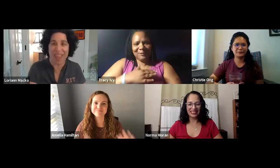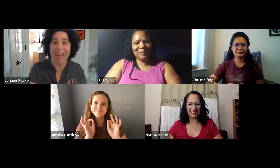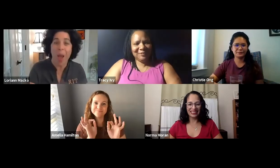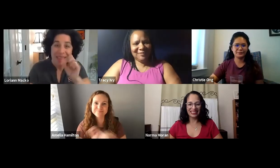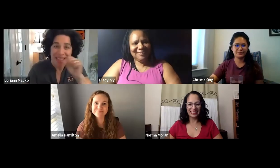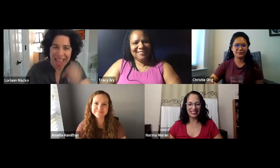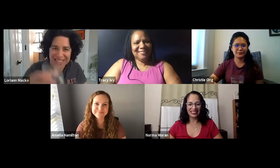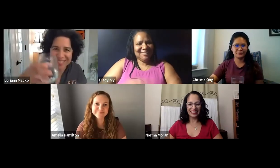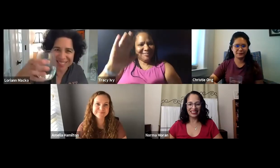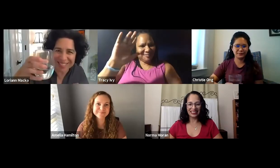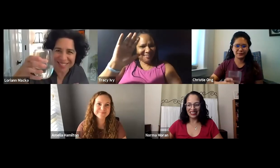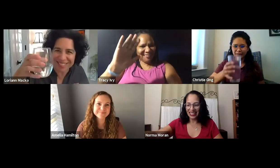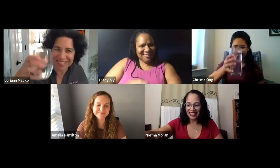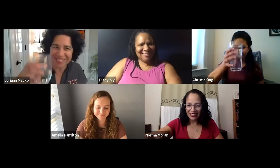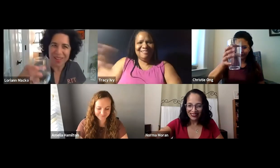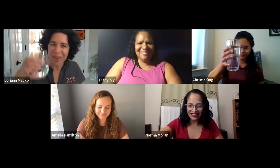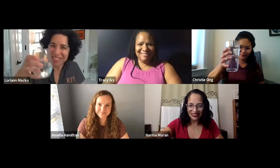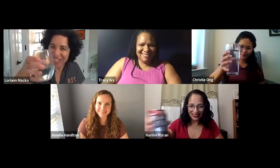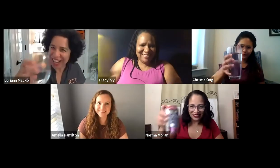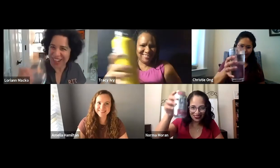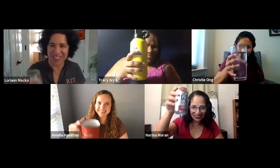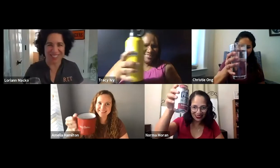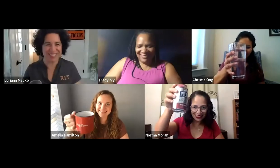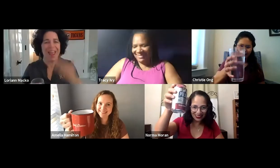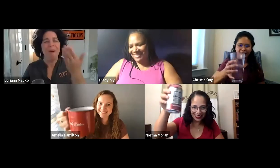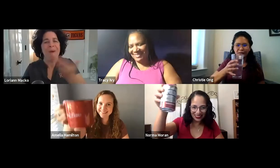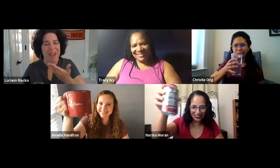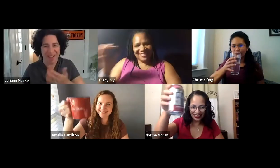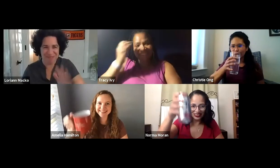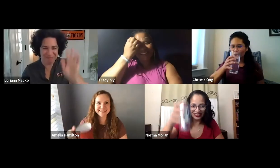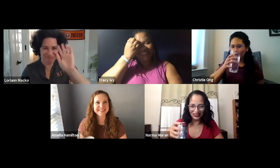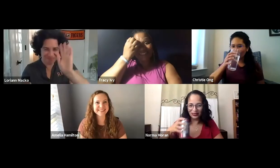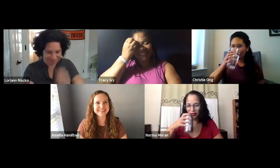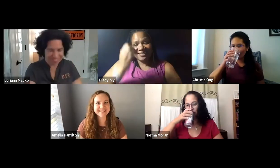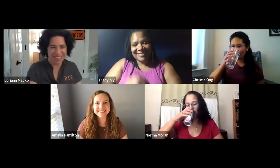Thank you again so much for being here. Cheers everyone and welcome.